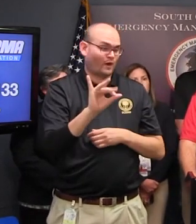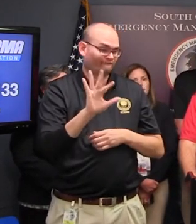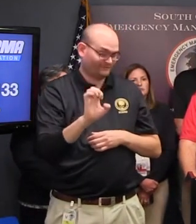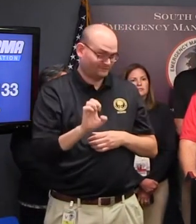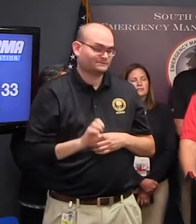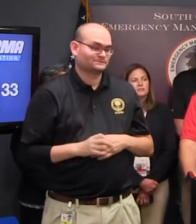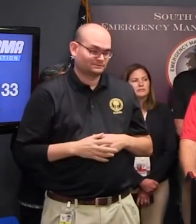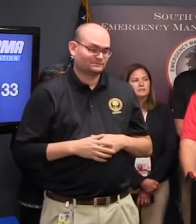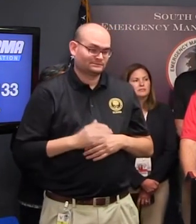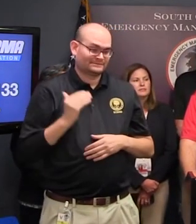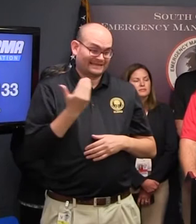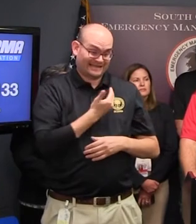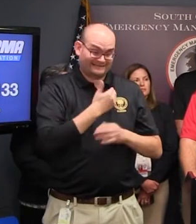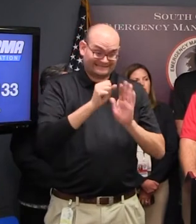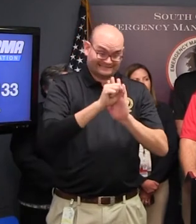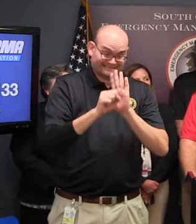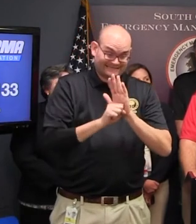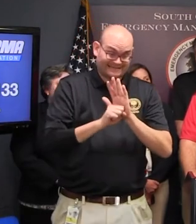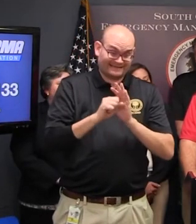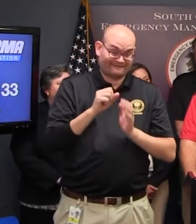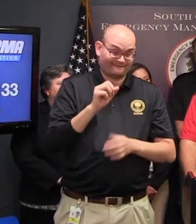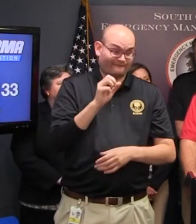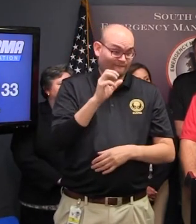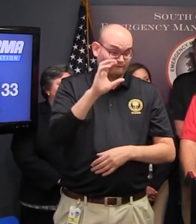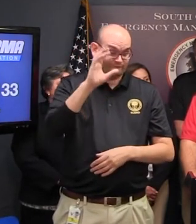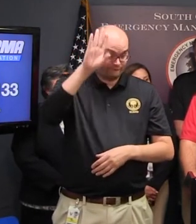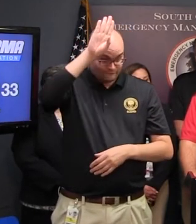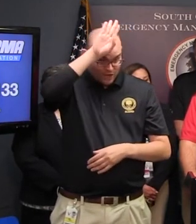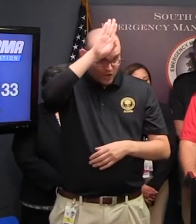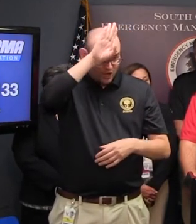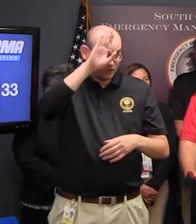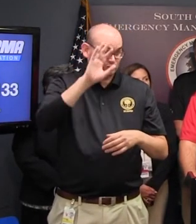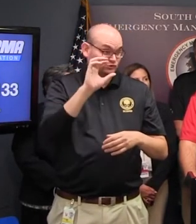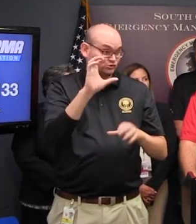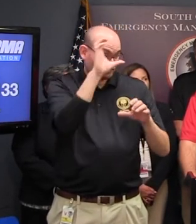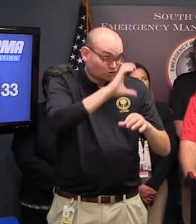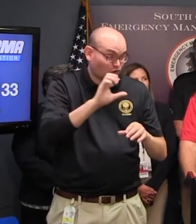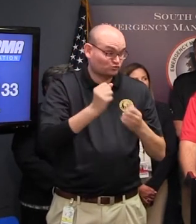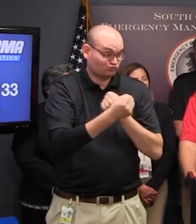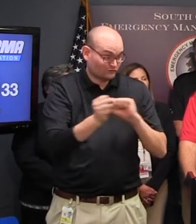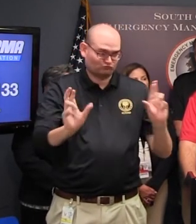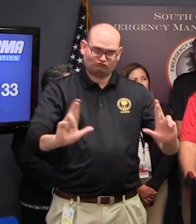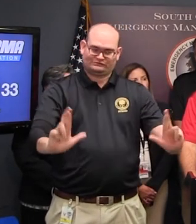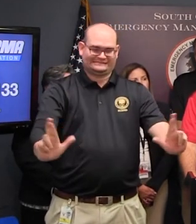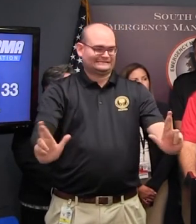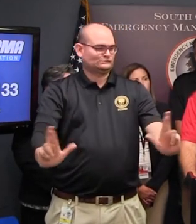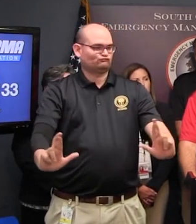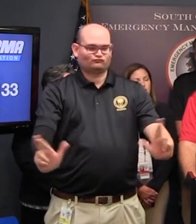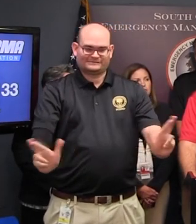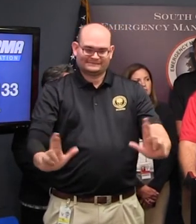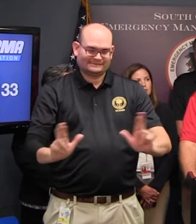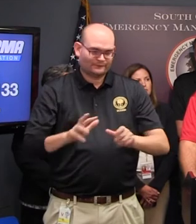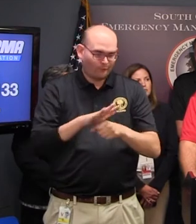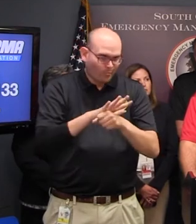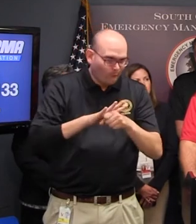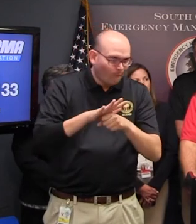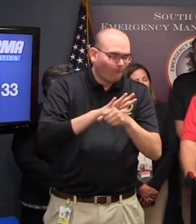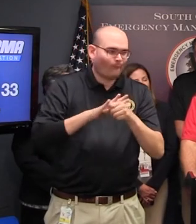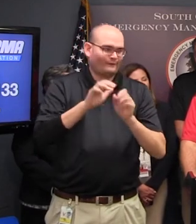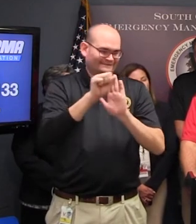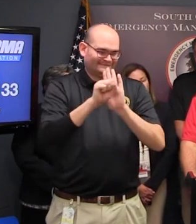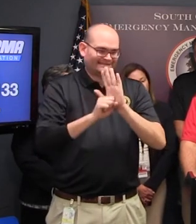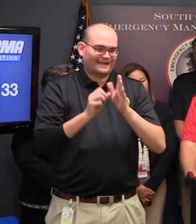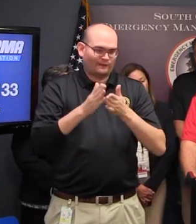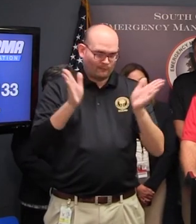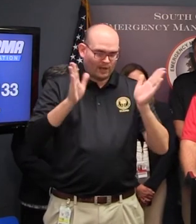fire and search and rescue community stands ready to respond to local and regional needs including any possible requests from other